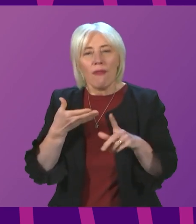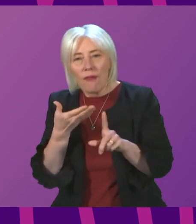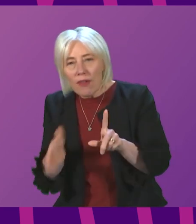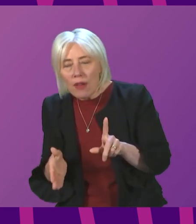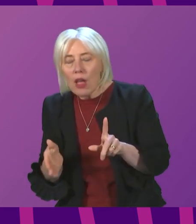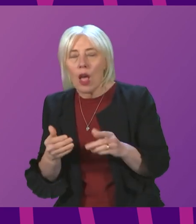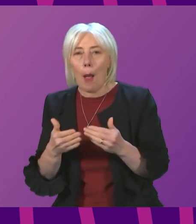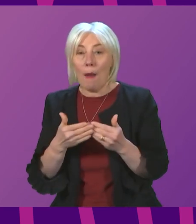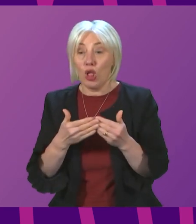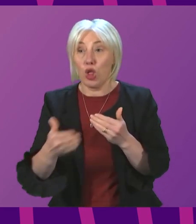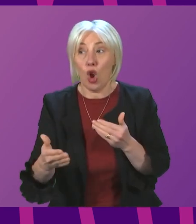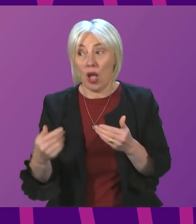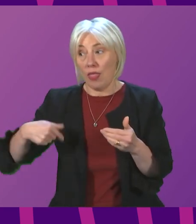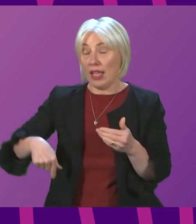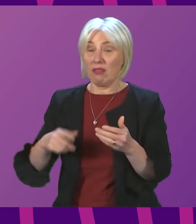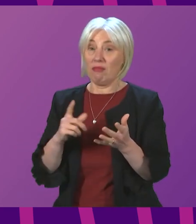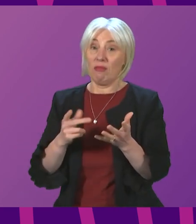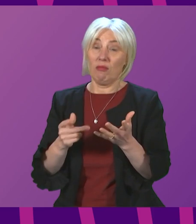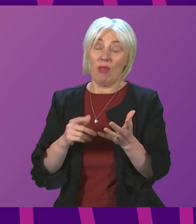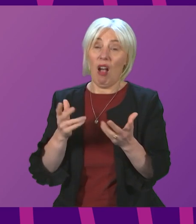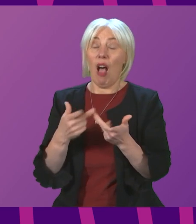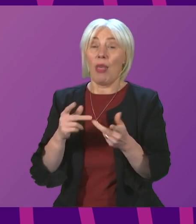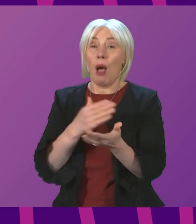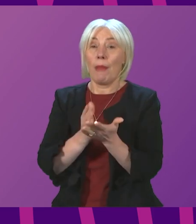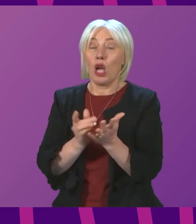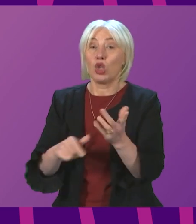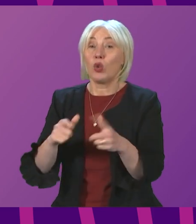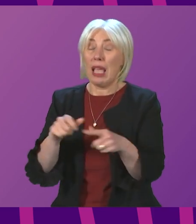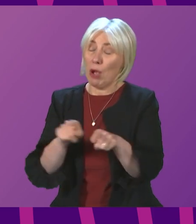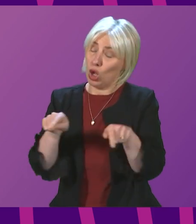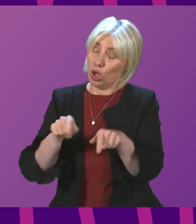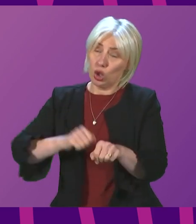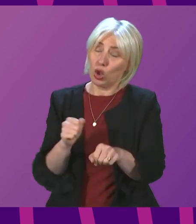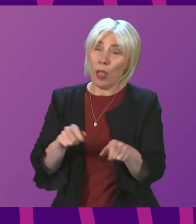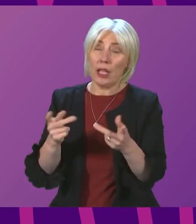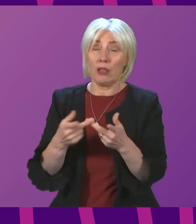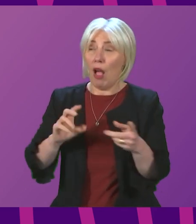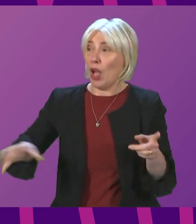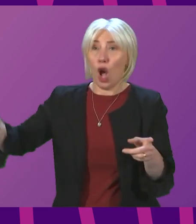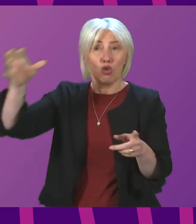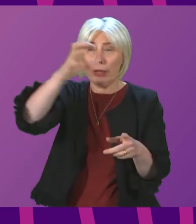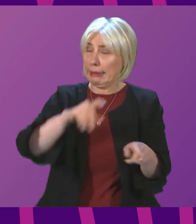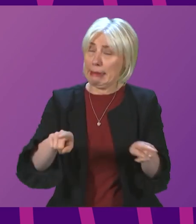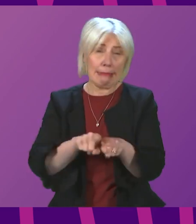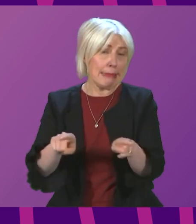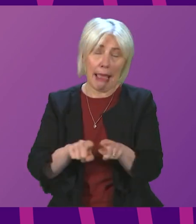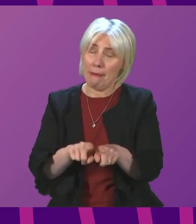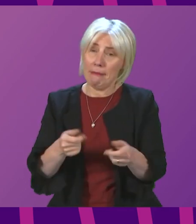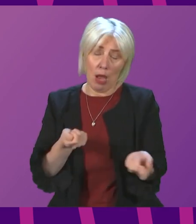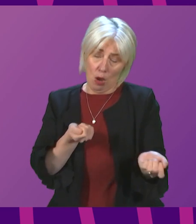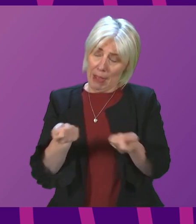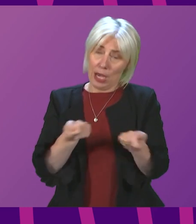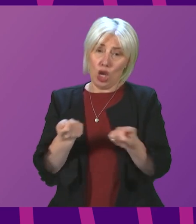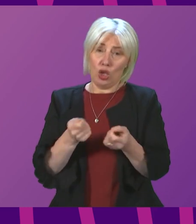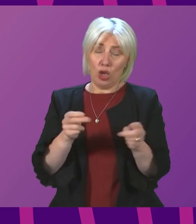of the UK. But Scotland is not unique in this. There are many, many countries across the world who are still managing travel